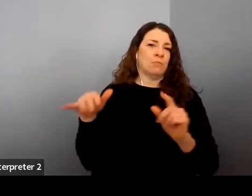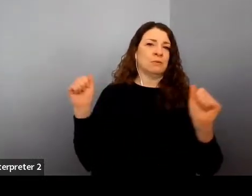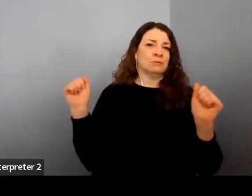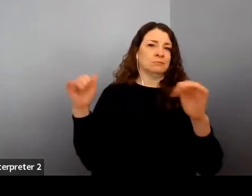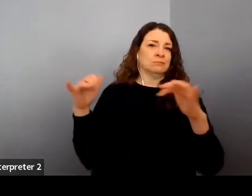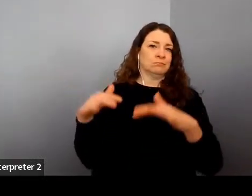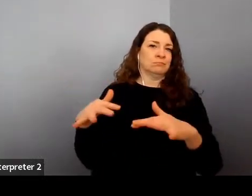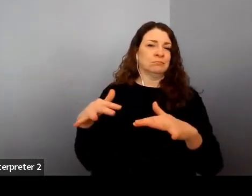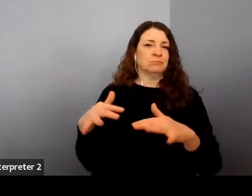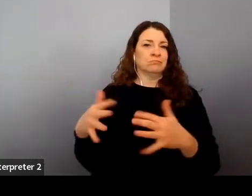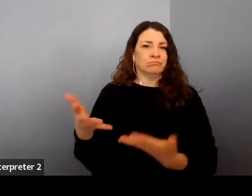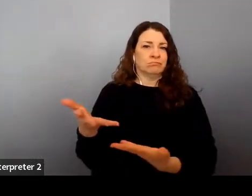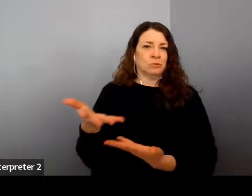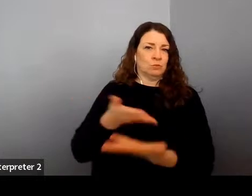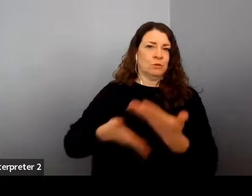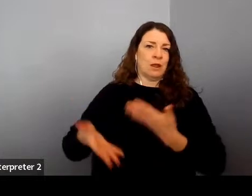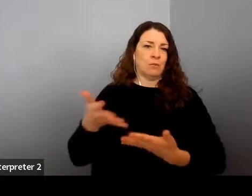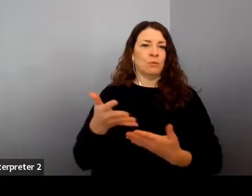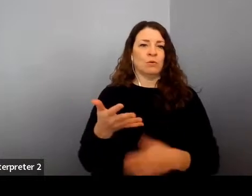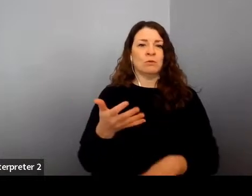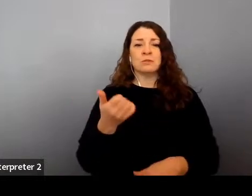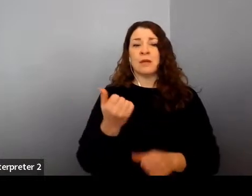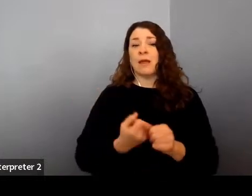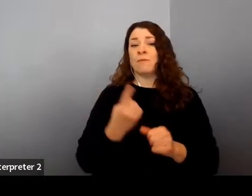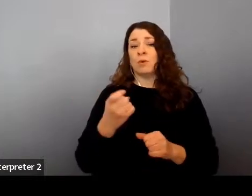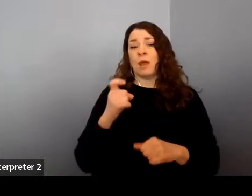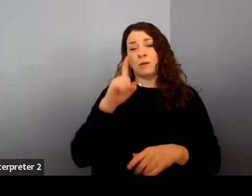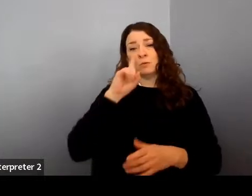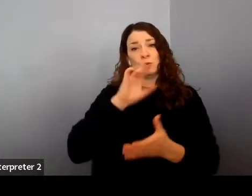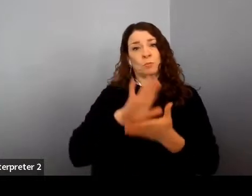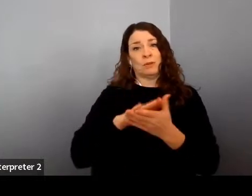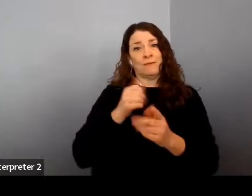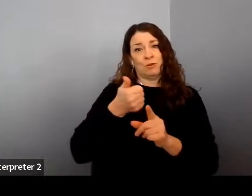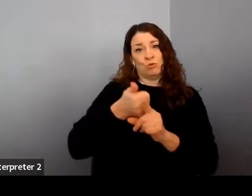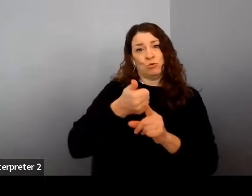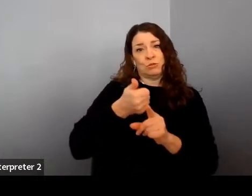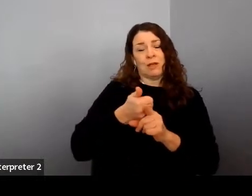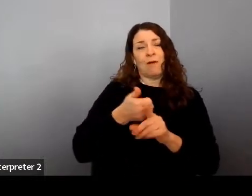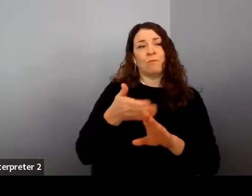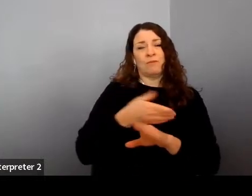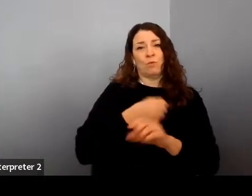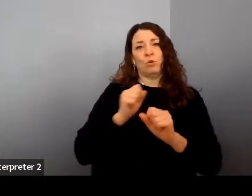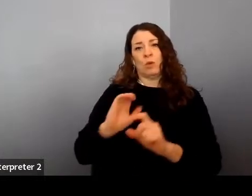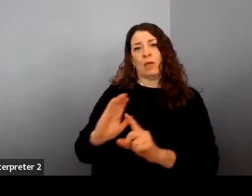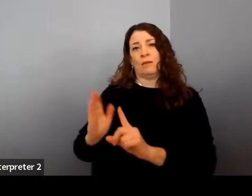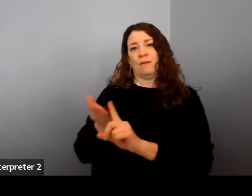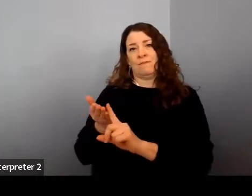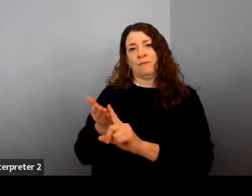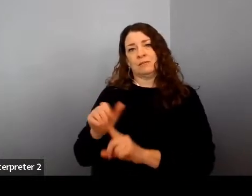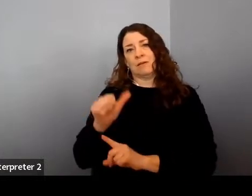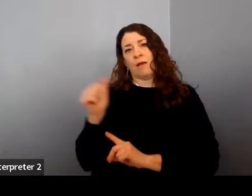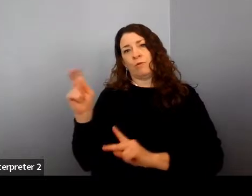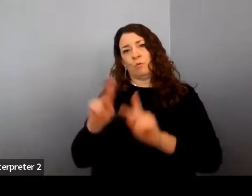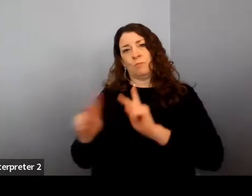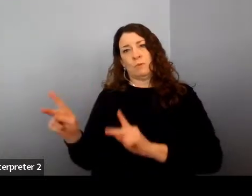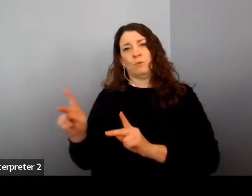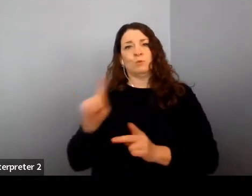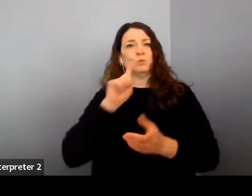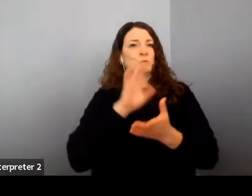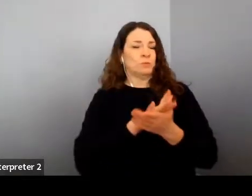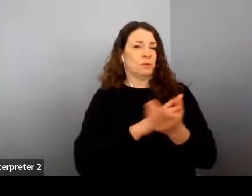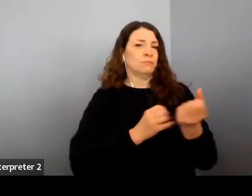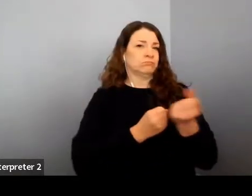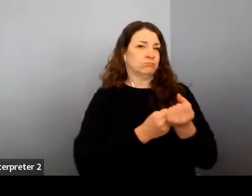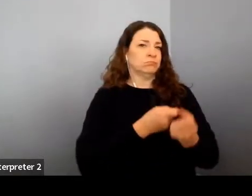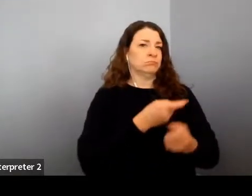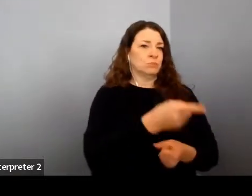be able to put into practice is you've got to believe in yourself before you can convince other people to believe in you. And then the other side of that is putting in the